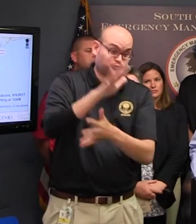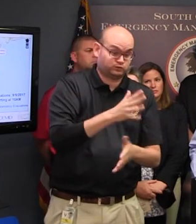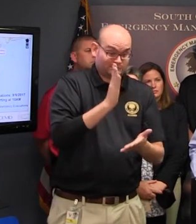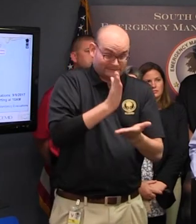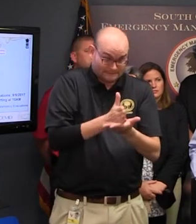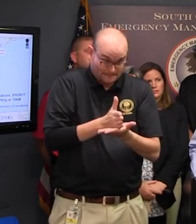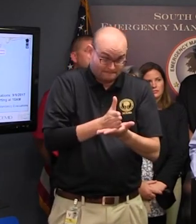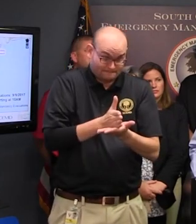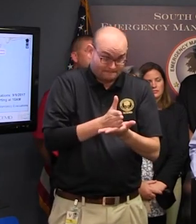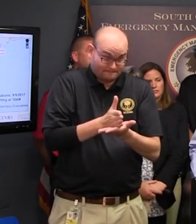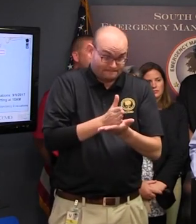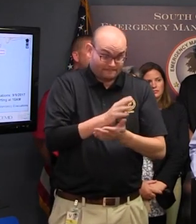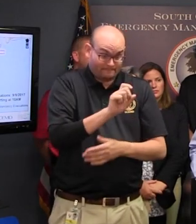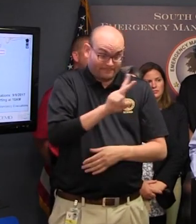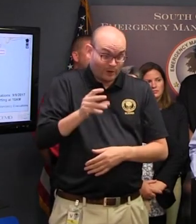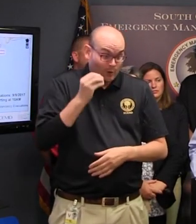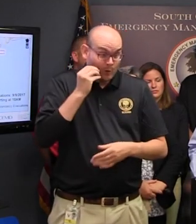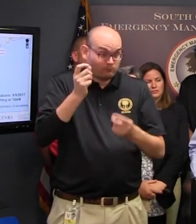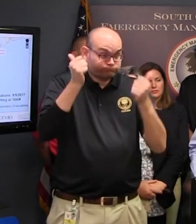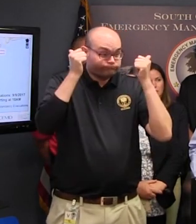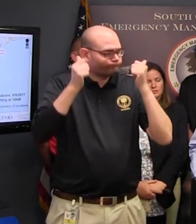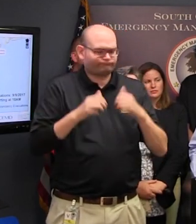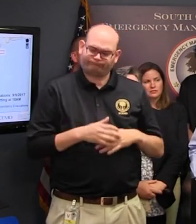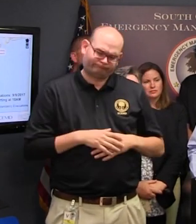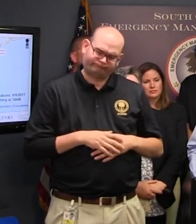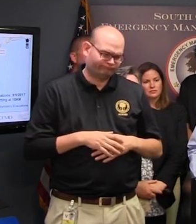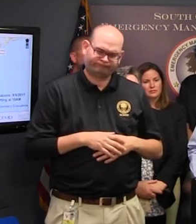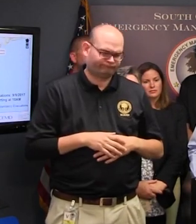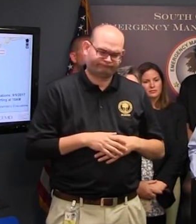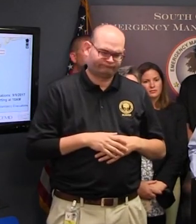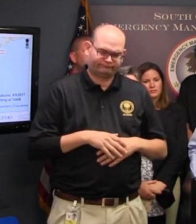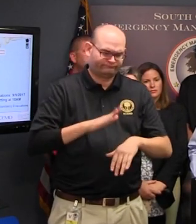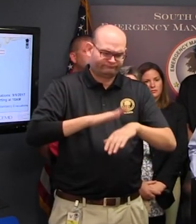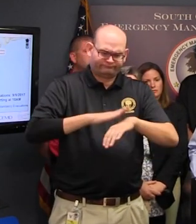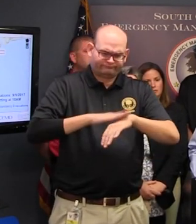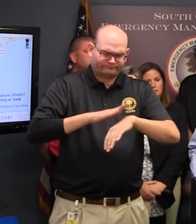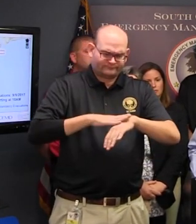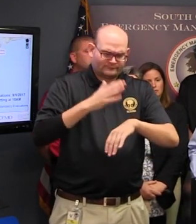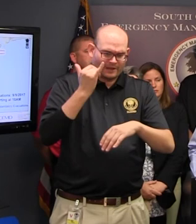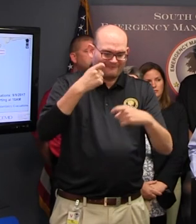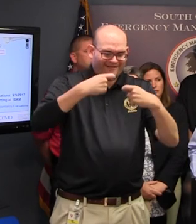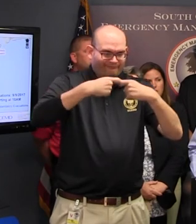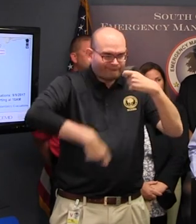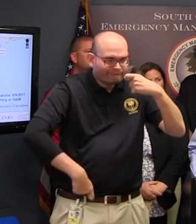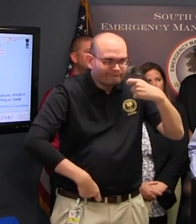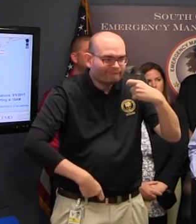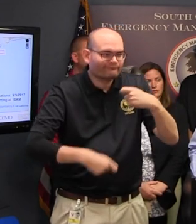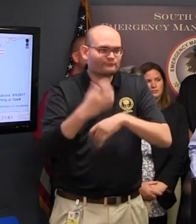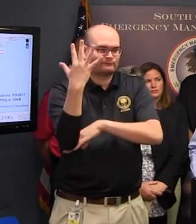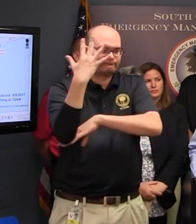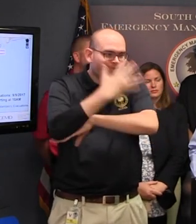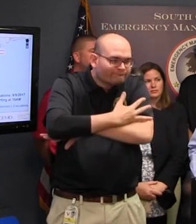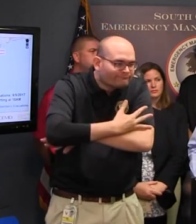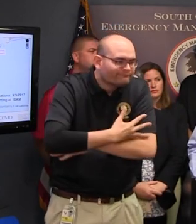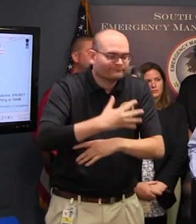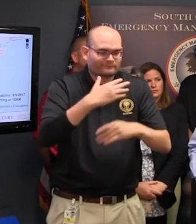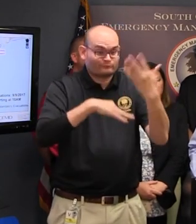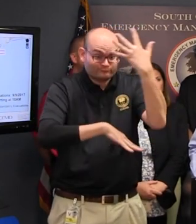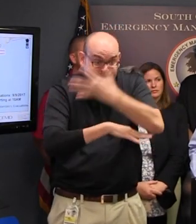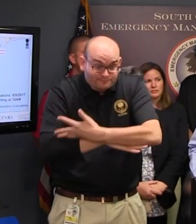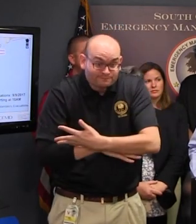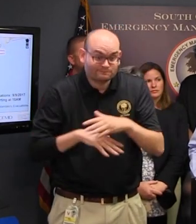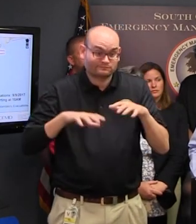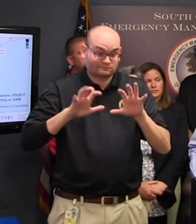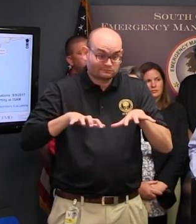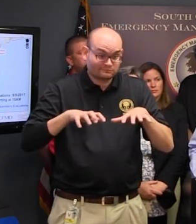That are down in the road And if there's a limb touching the power line Don't touch the limb Don't get close to it Don't stand in the water You've got